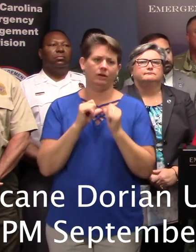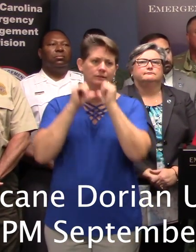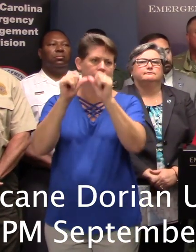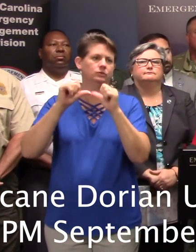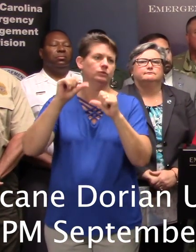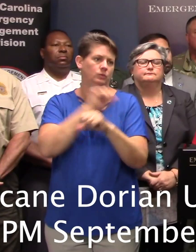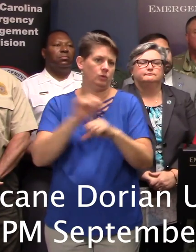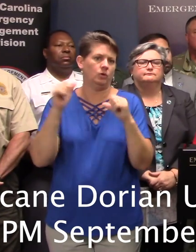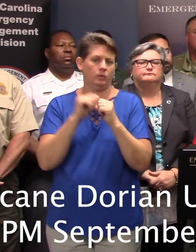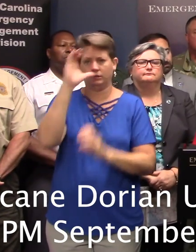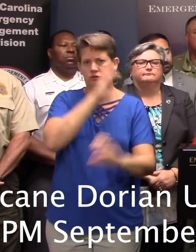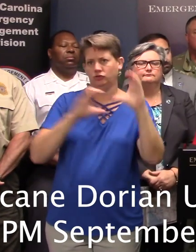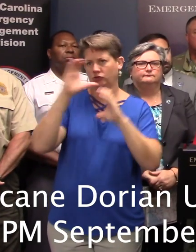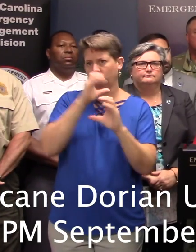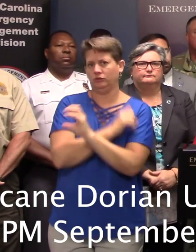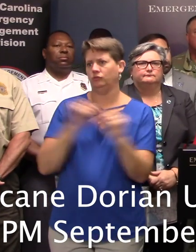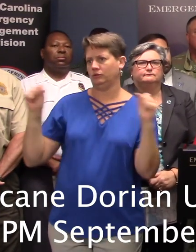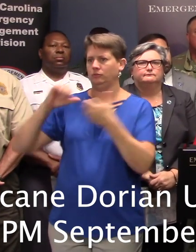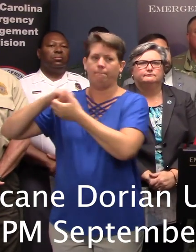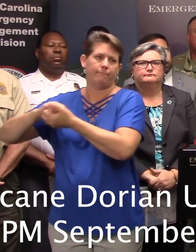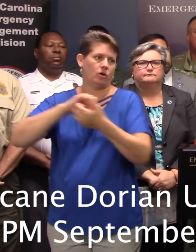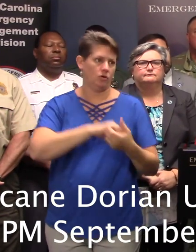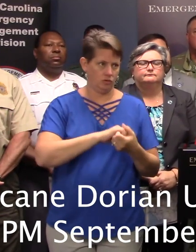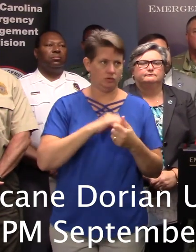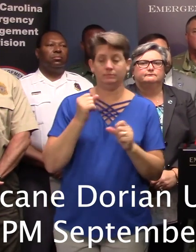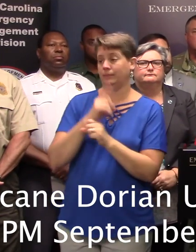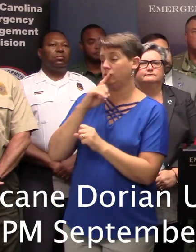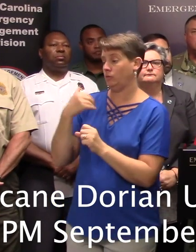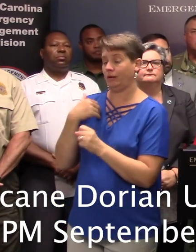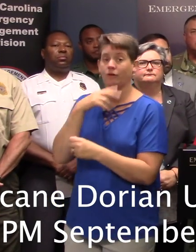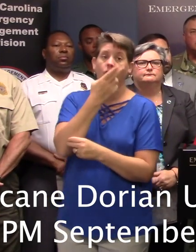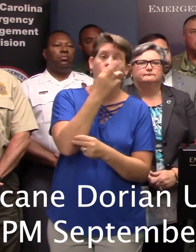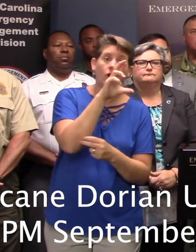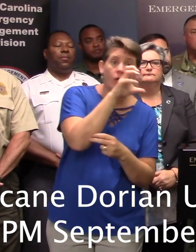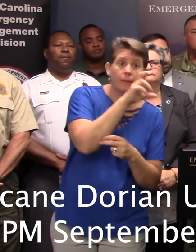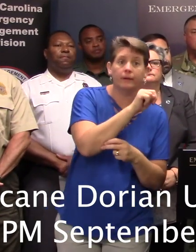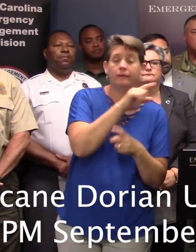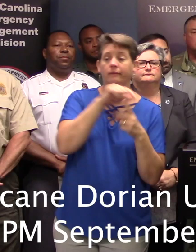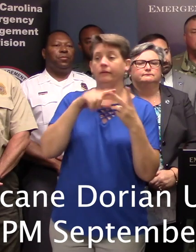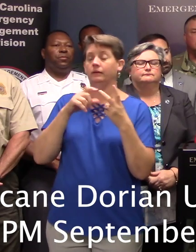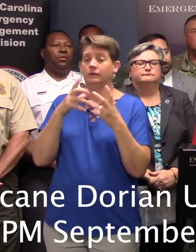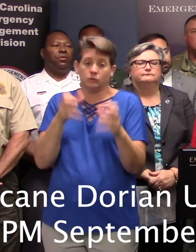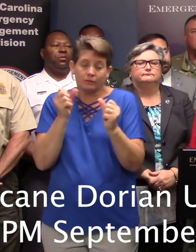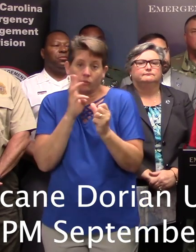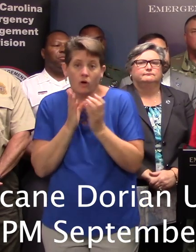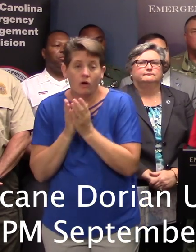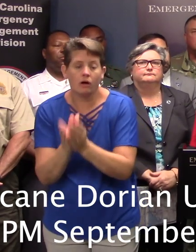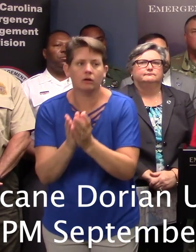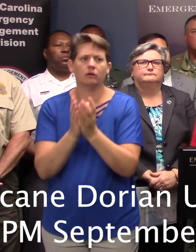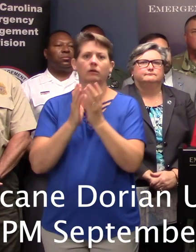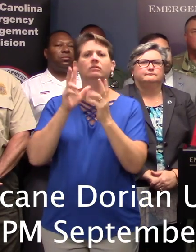the search and rescue partners to ensure that we have urban search and rescue and swift water boat rescue teams